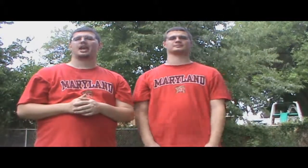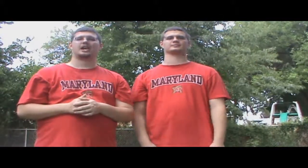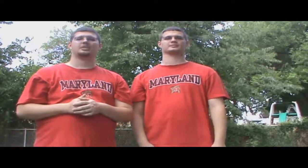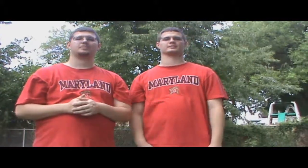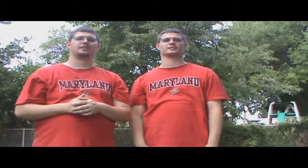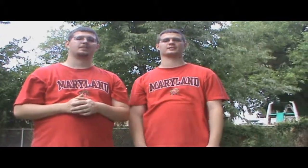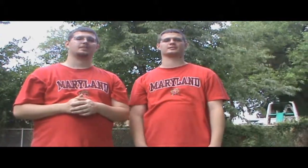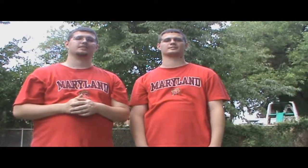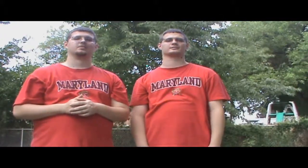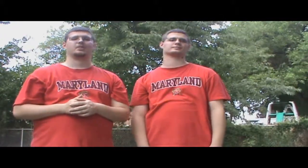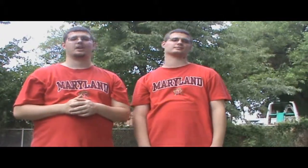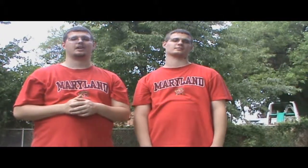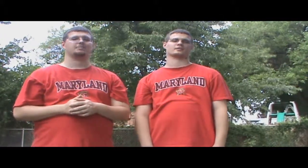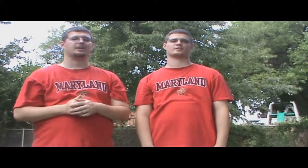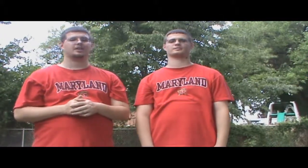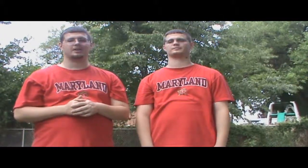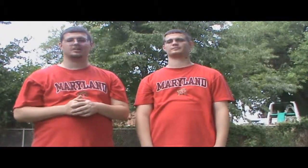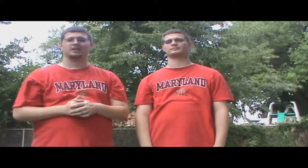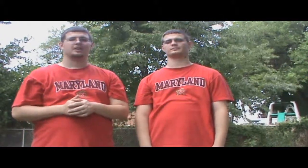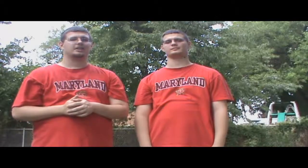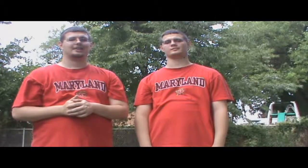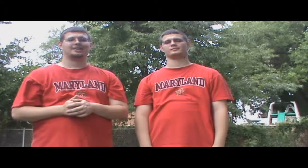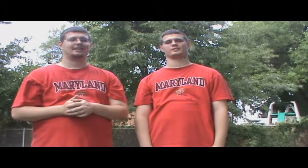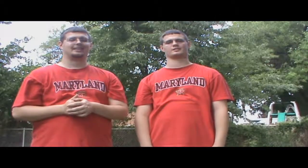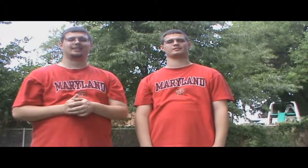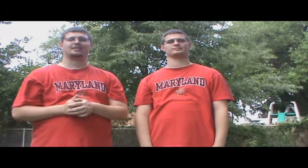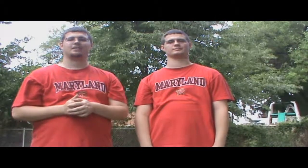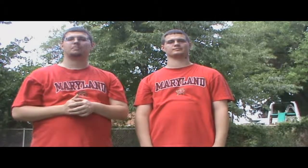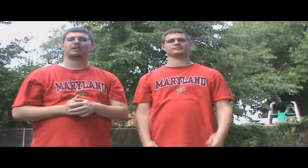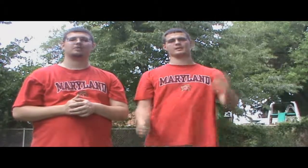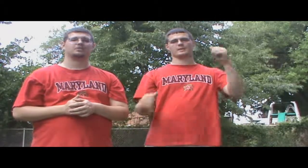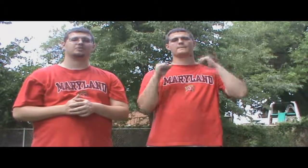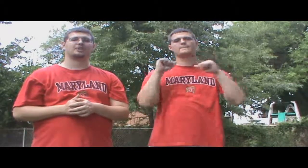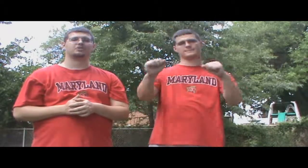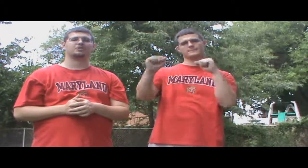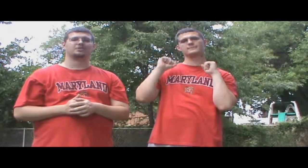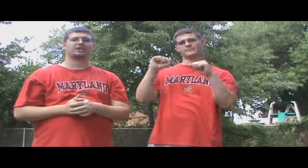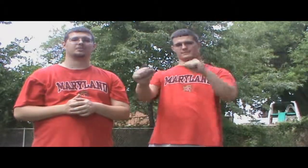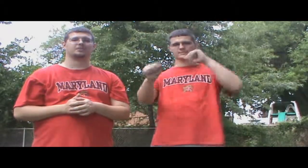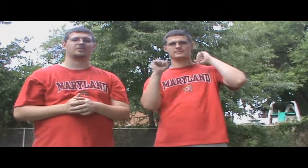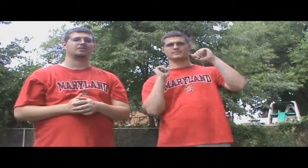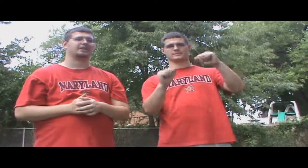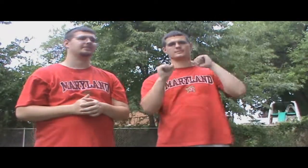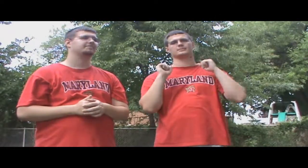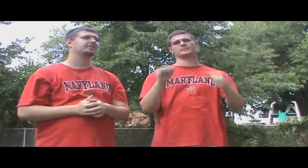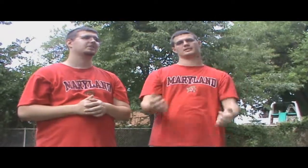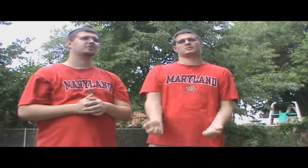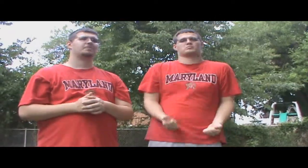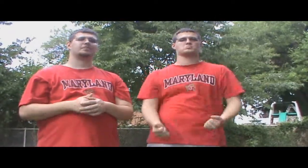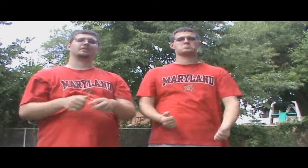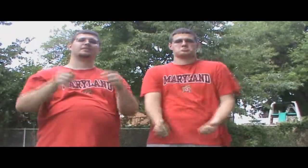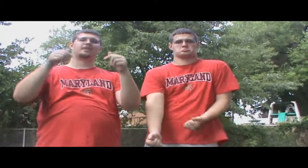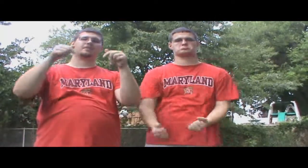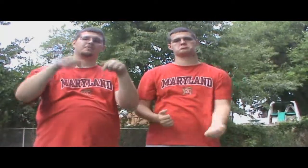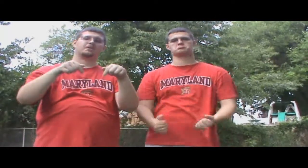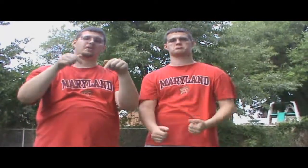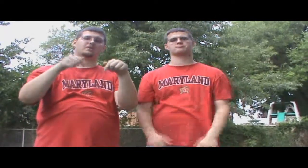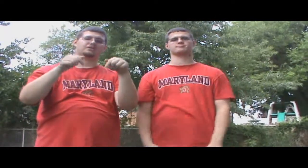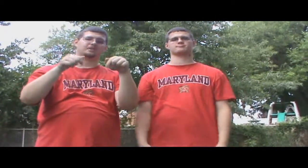X because, or N, because placeholders. We're not sure if they're actually going to be called that. So, remember, leave a comment below. Tell